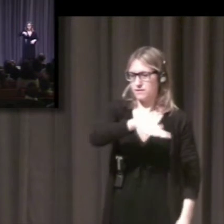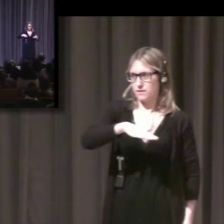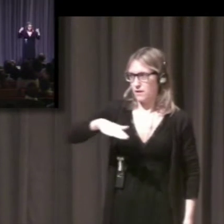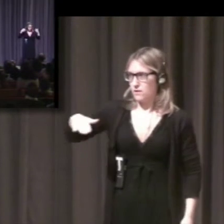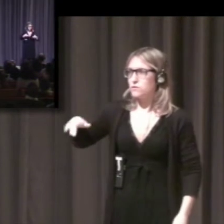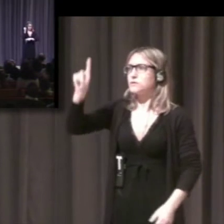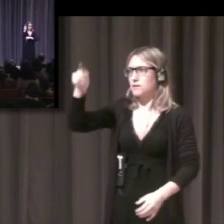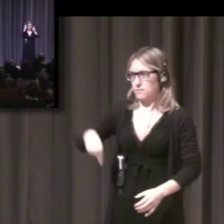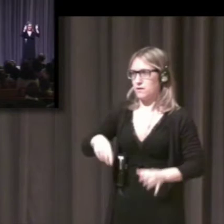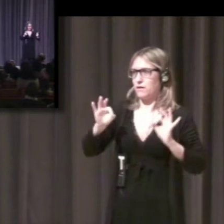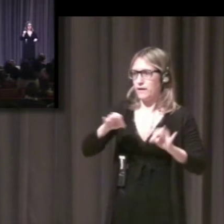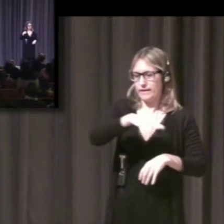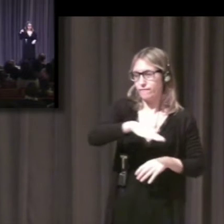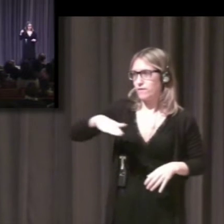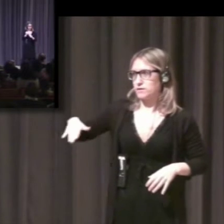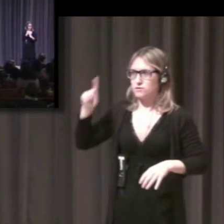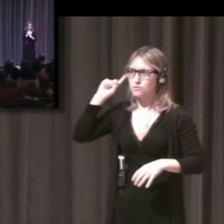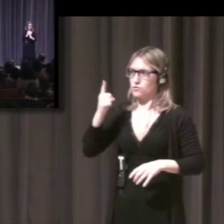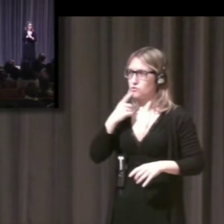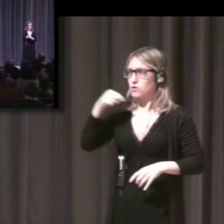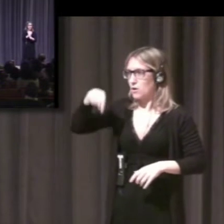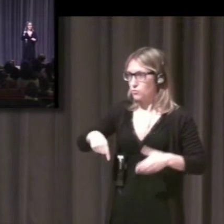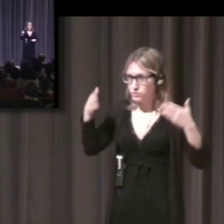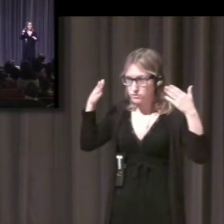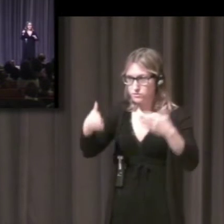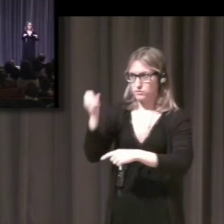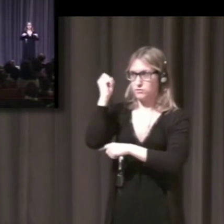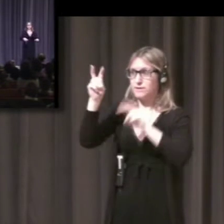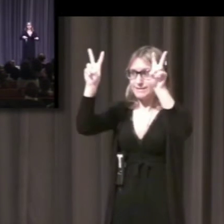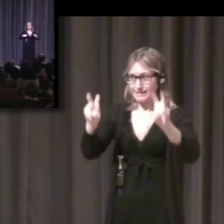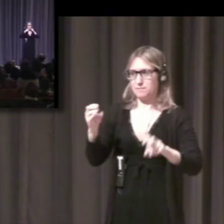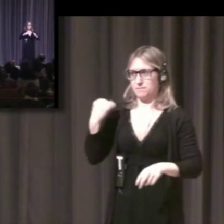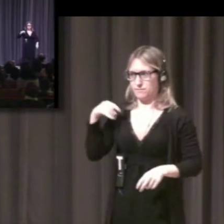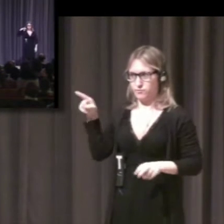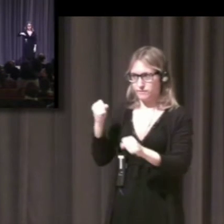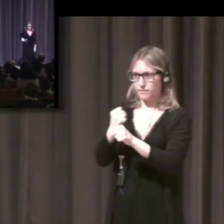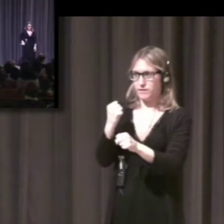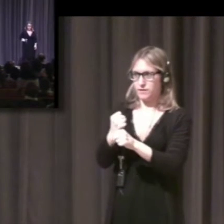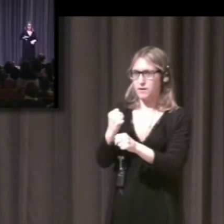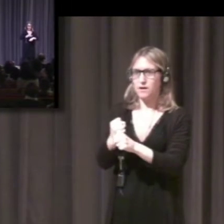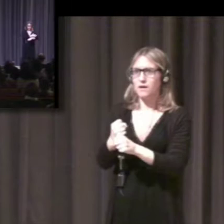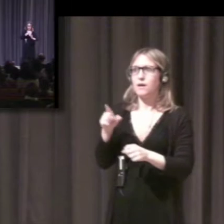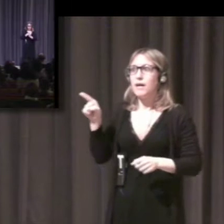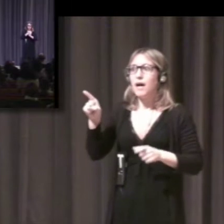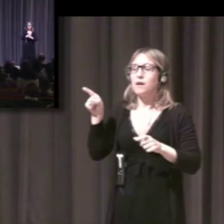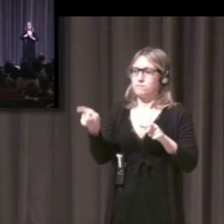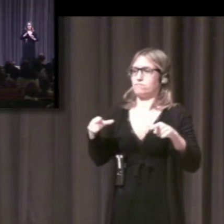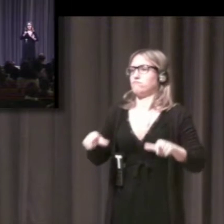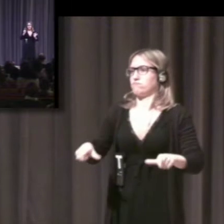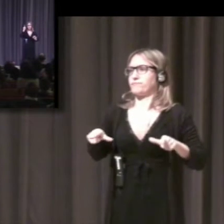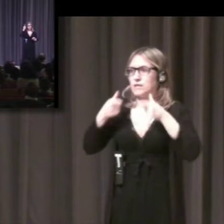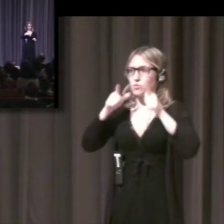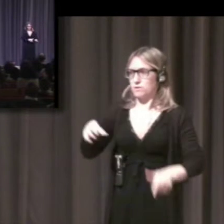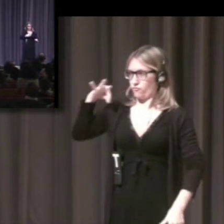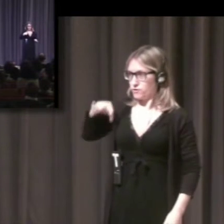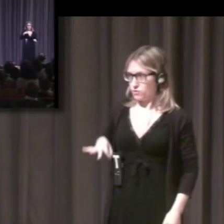a professional linguist, as the director general mentioned, Professor Napoli is also a prolific writer of children's books and fiction